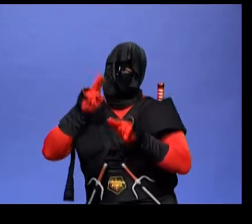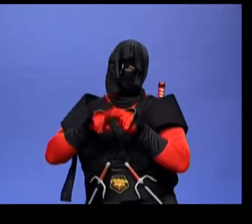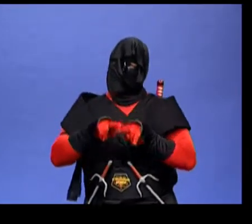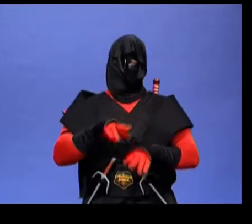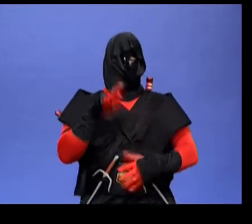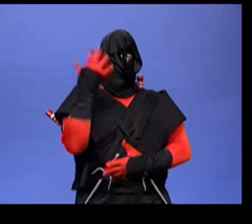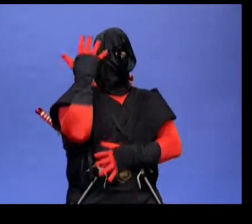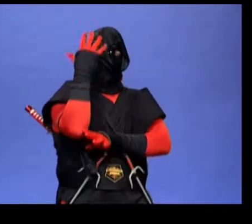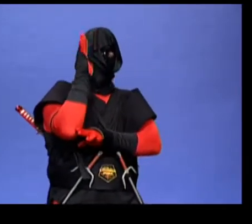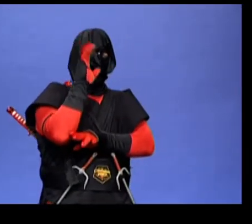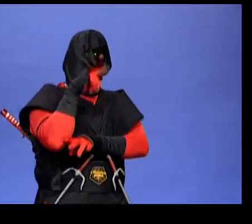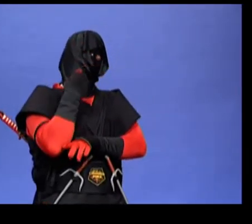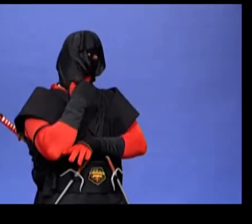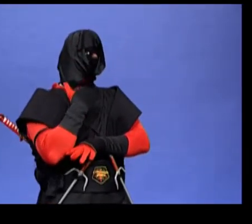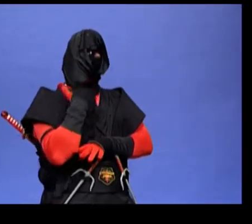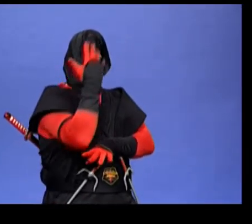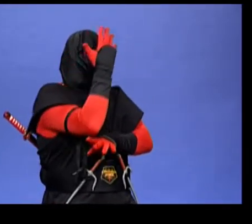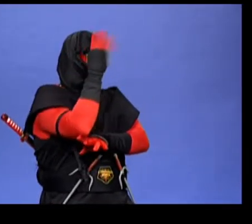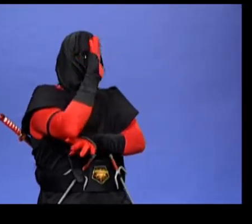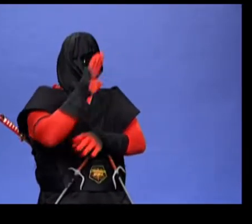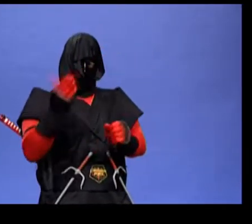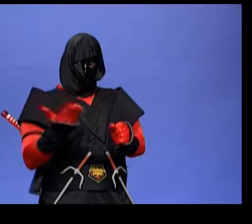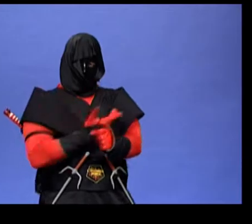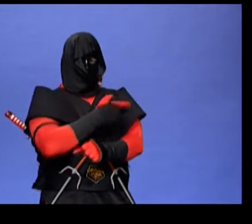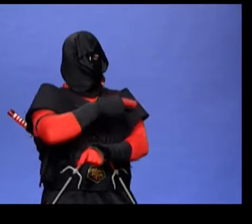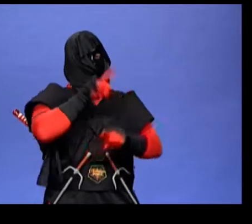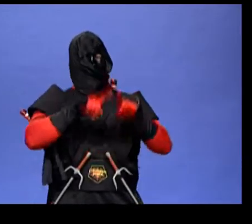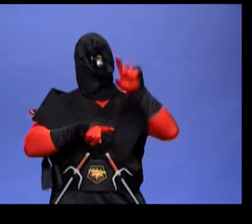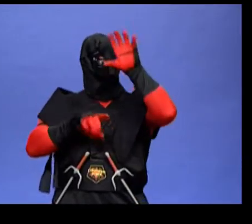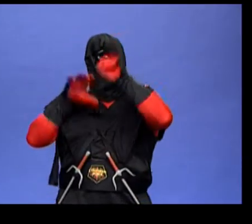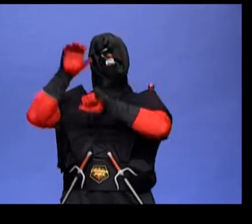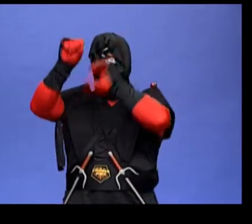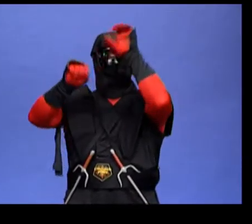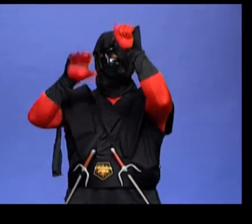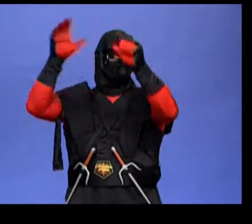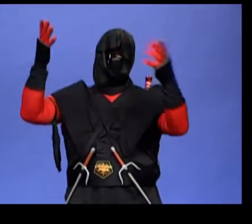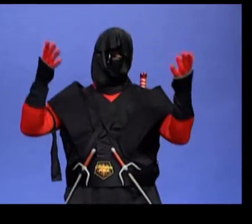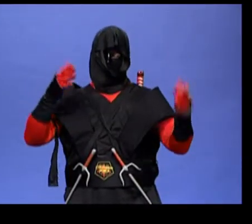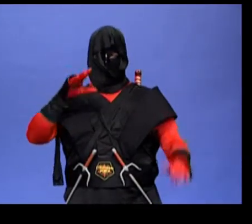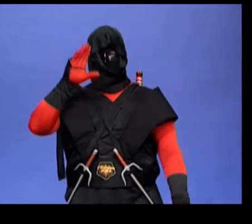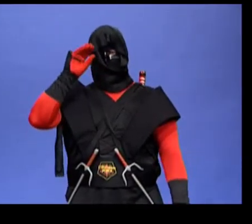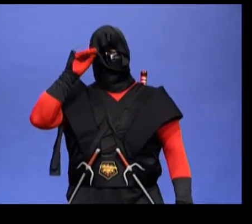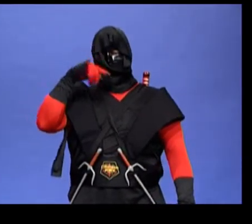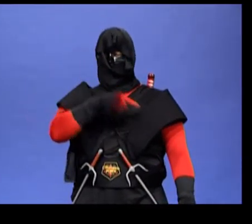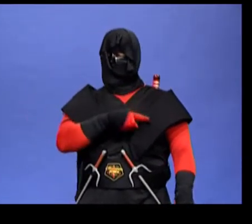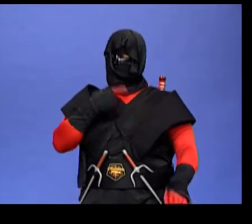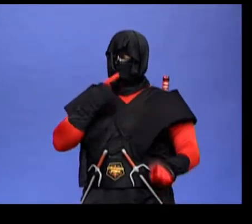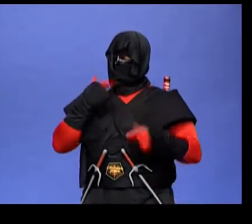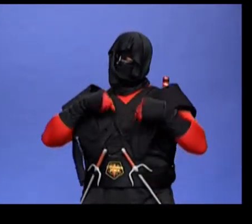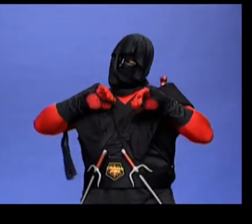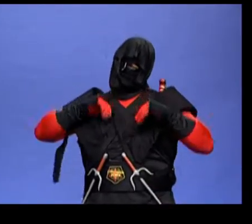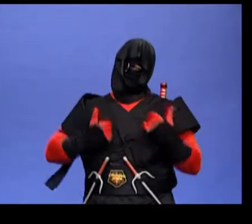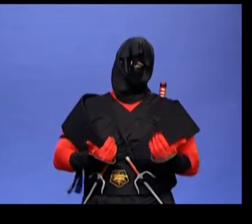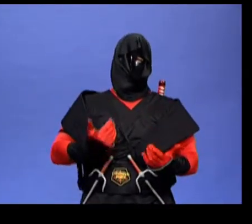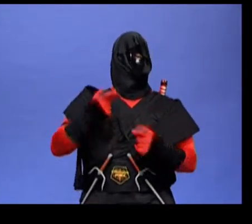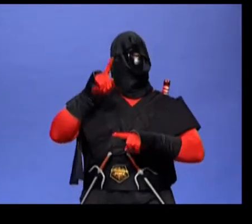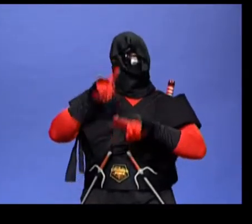My trunk is gone, said the tree. You cannot climb. I am too tired to climb, said the boy.